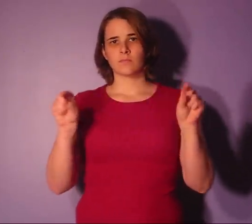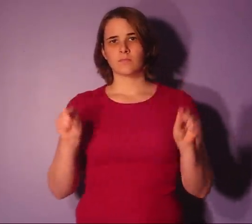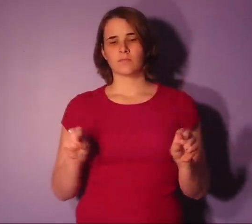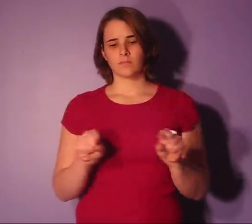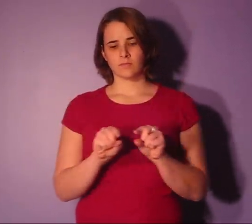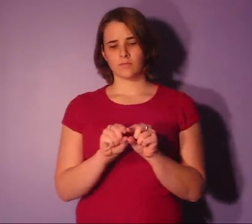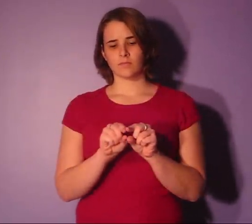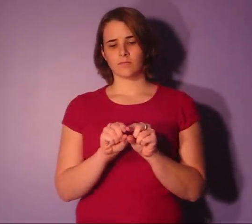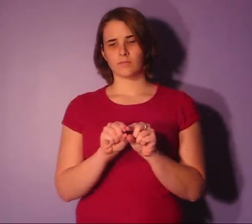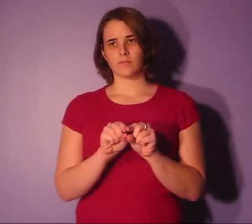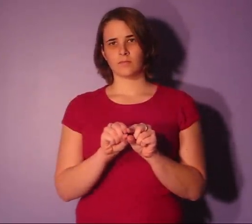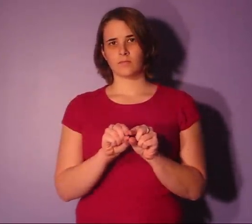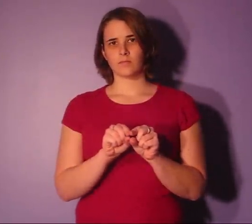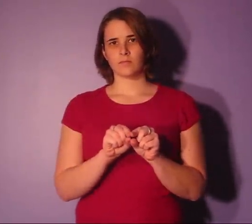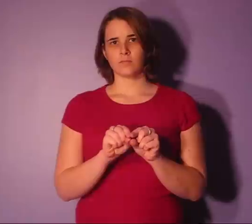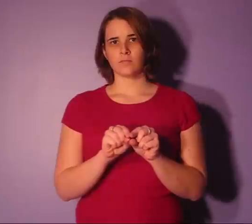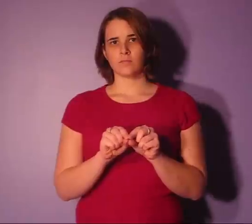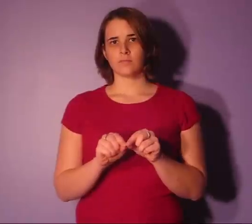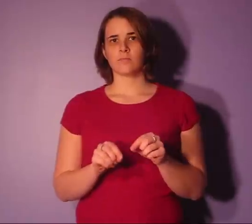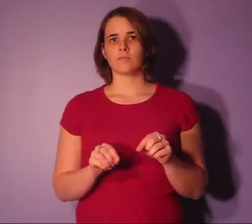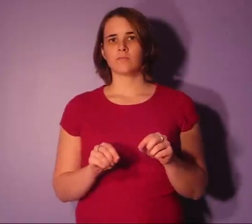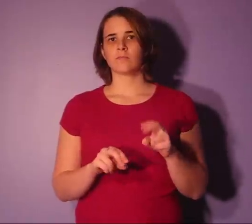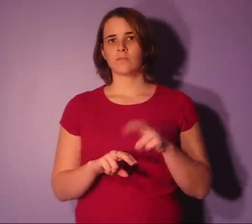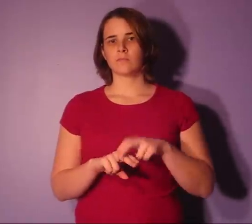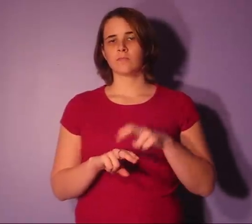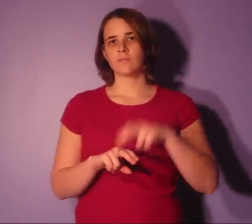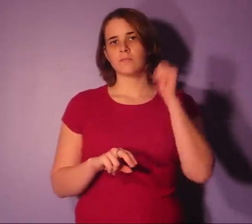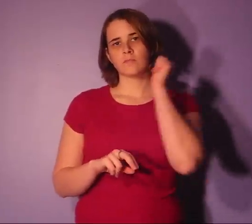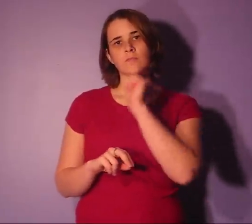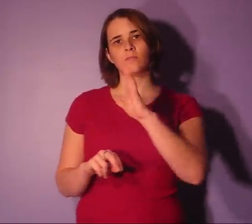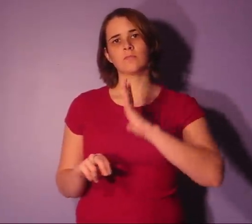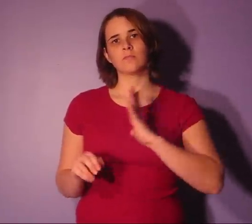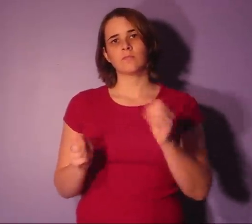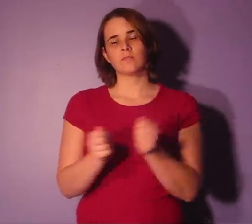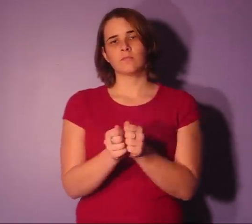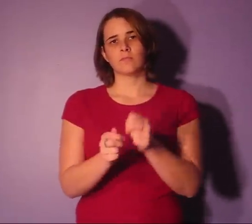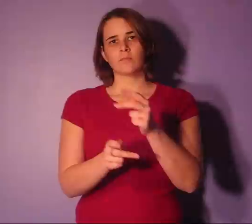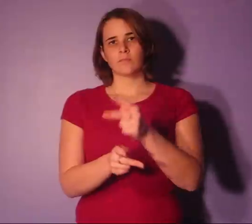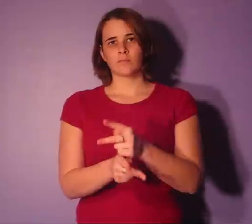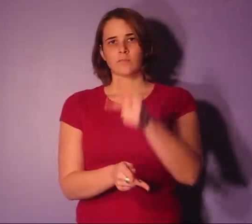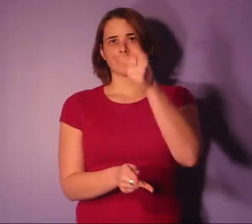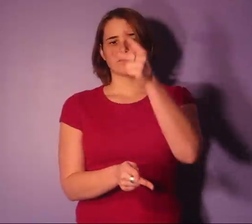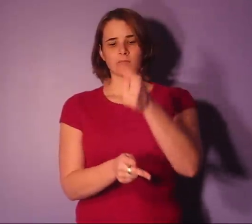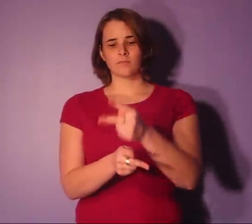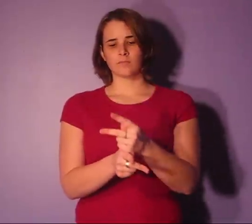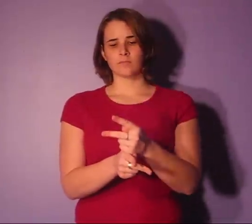Then this seated woman with a parasol